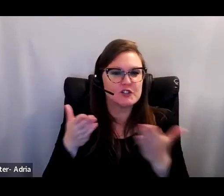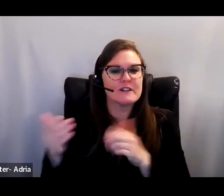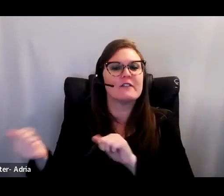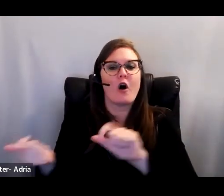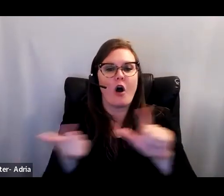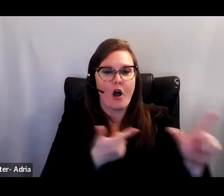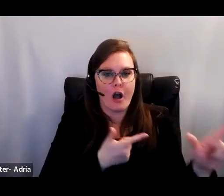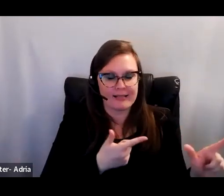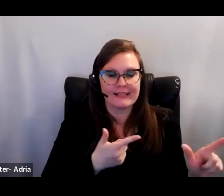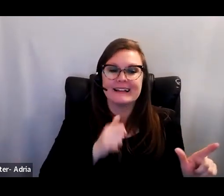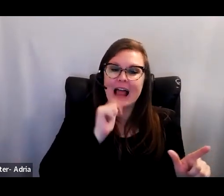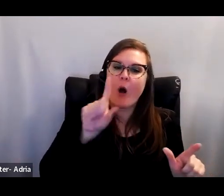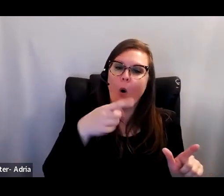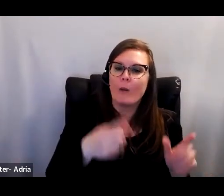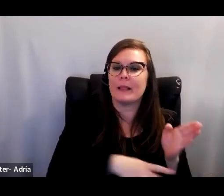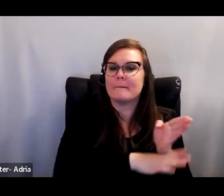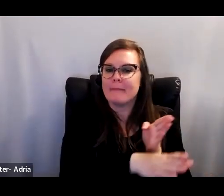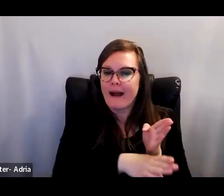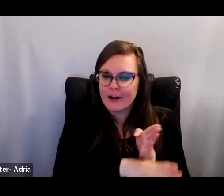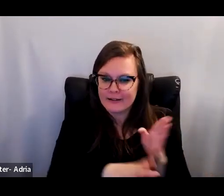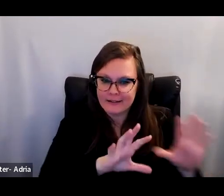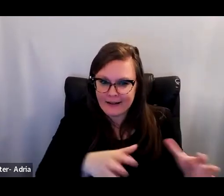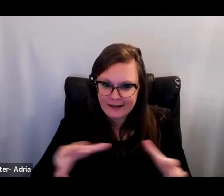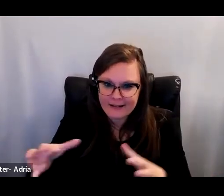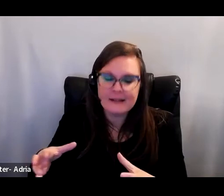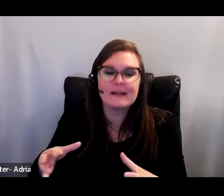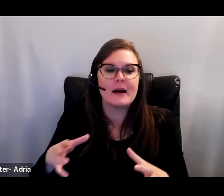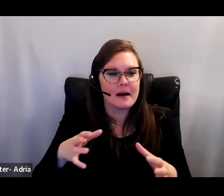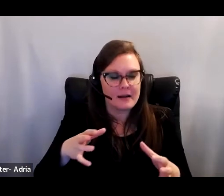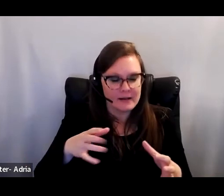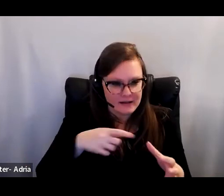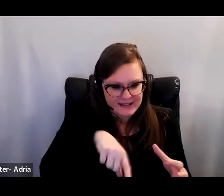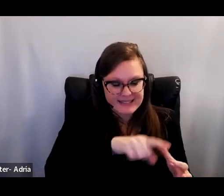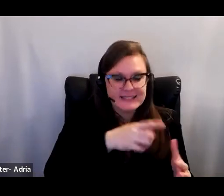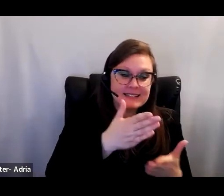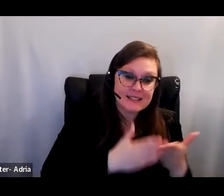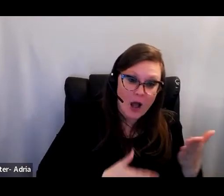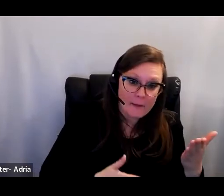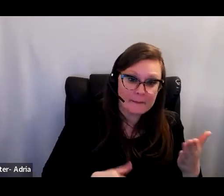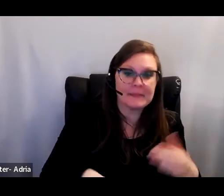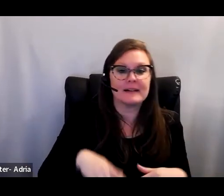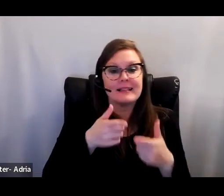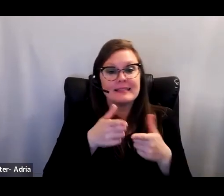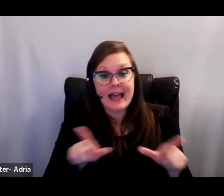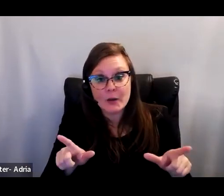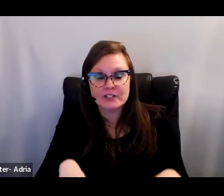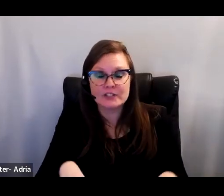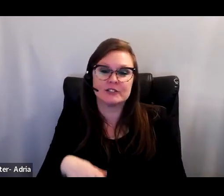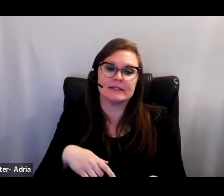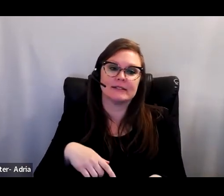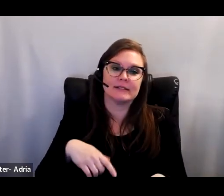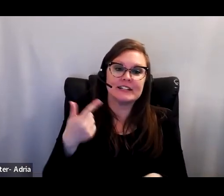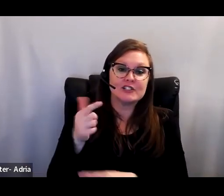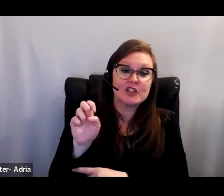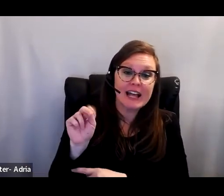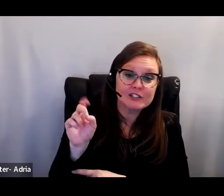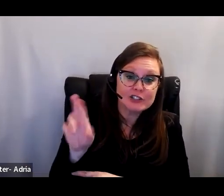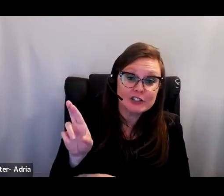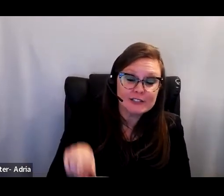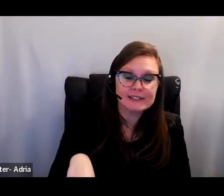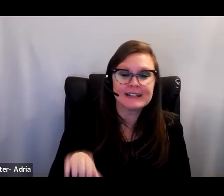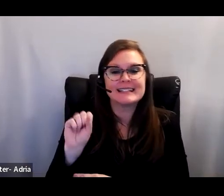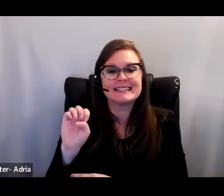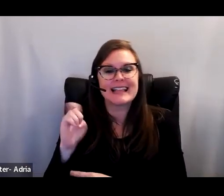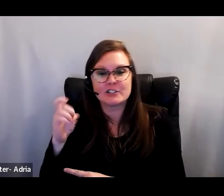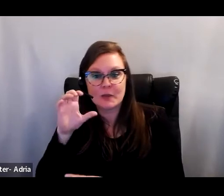due to their race, culture, language, gender, and or sexual identity. This transformational work will take